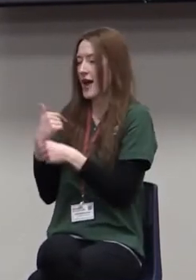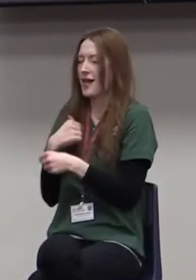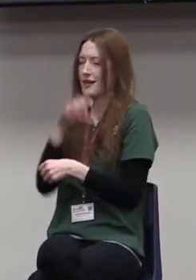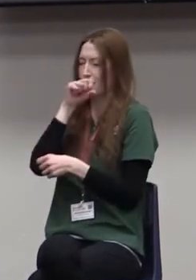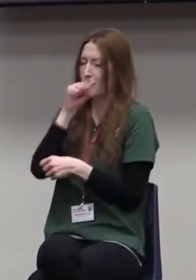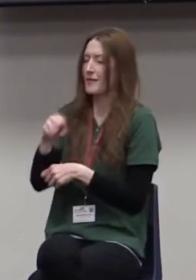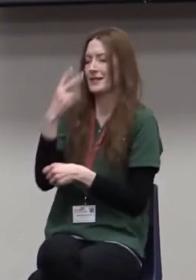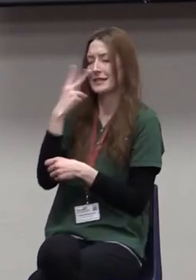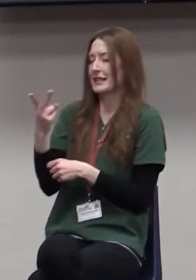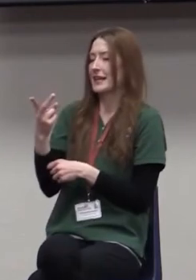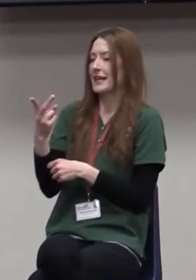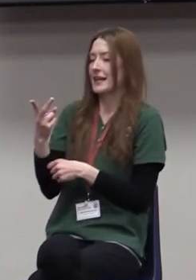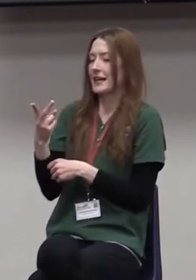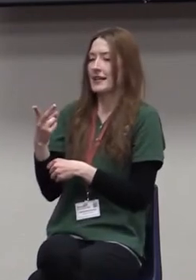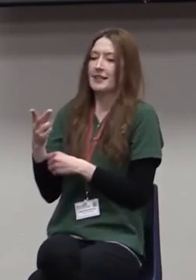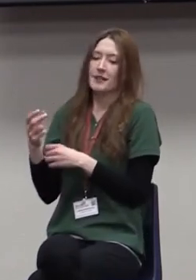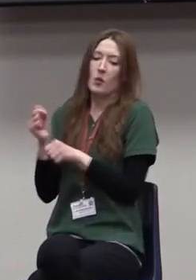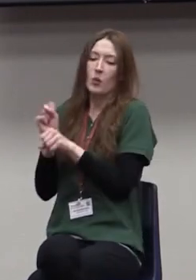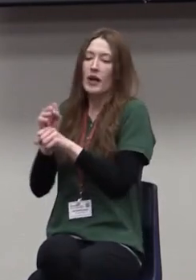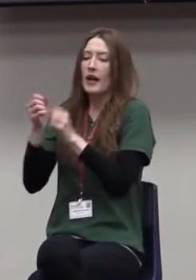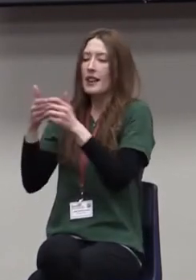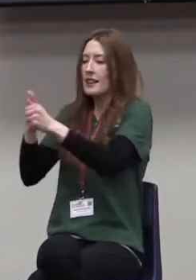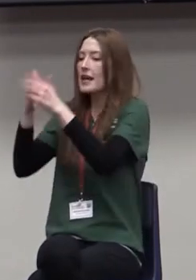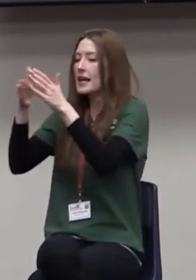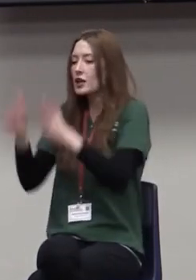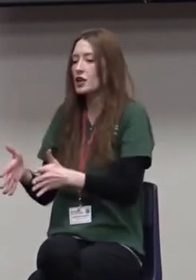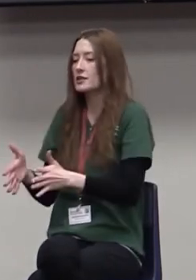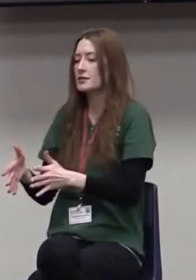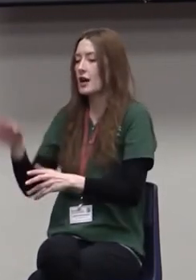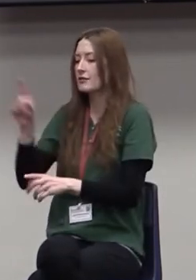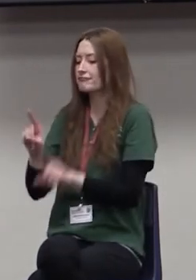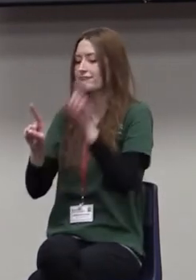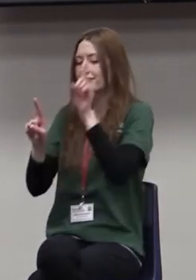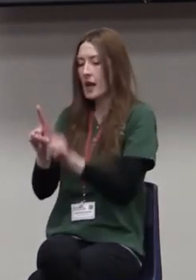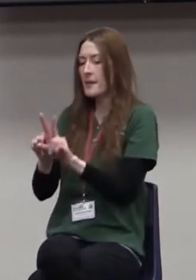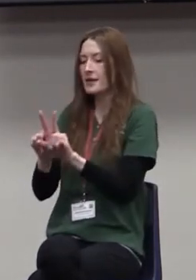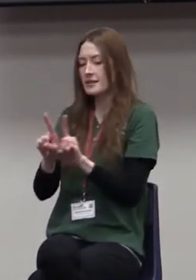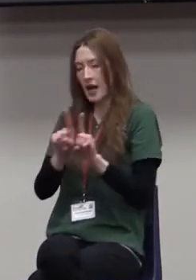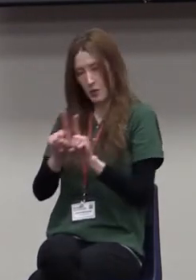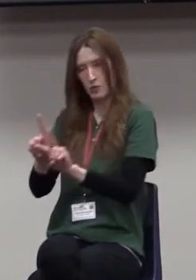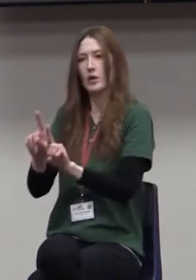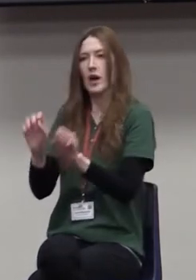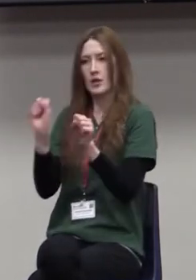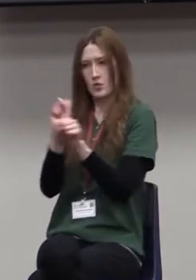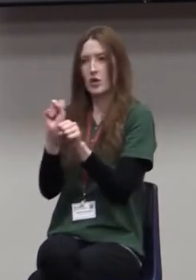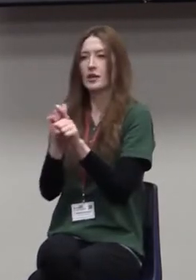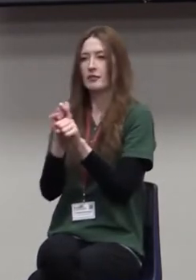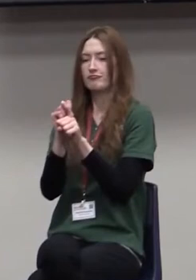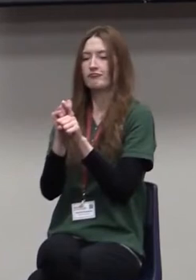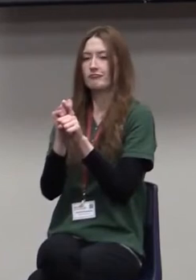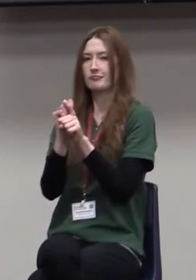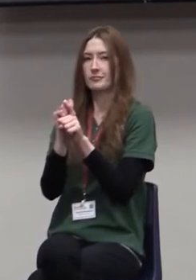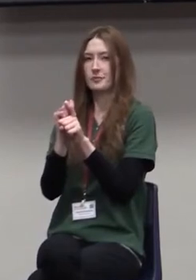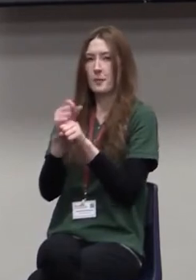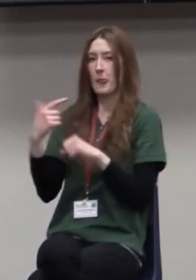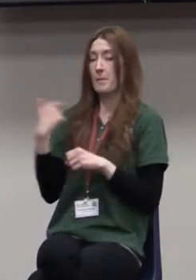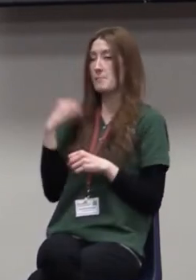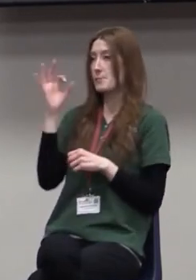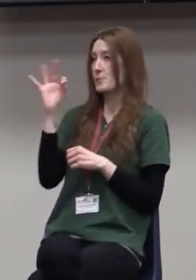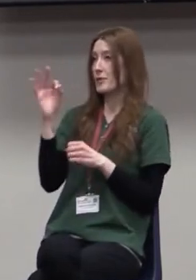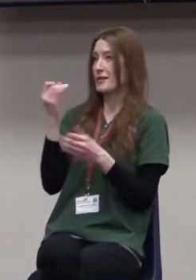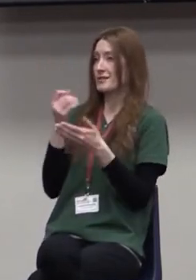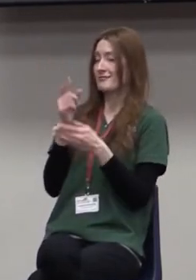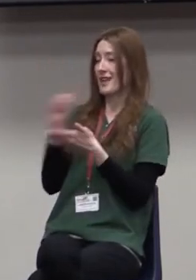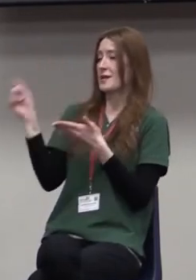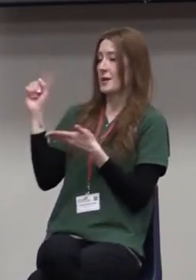working side by side. One of my favorite accounts, and I just preached on this at Mighty Man last week, is from